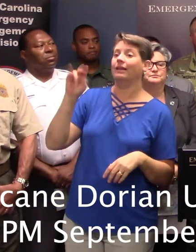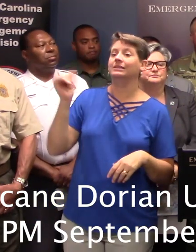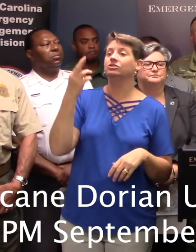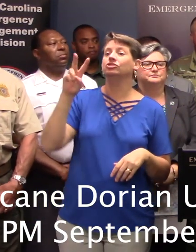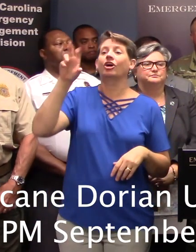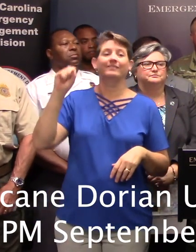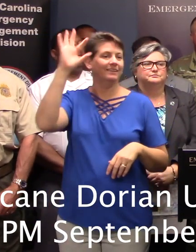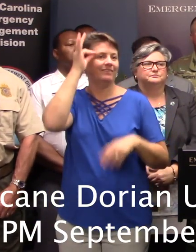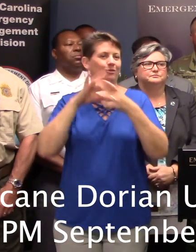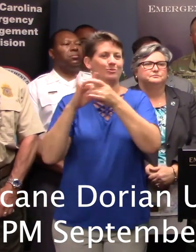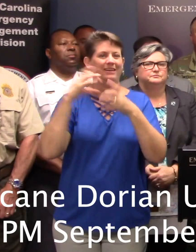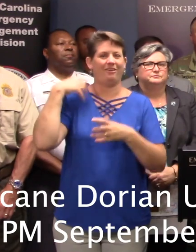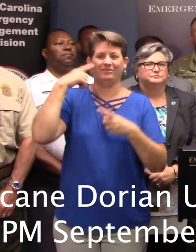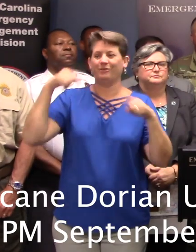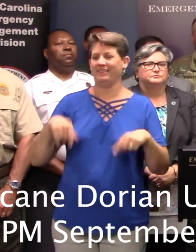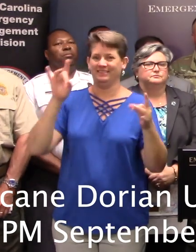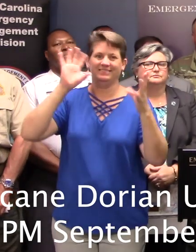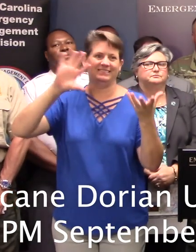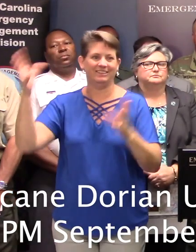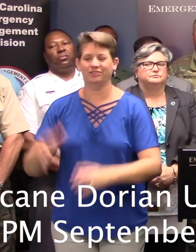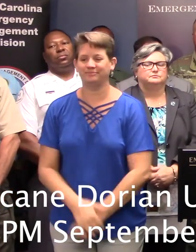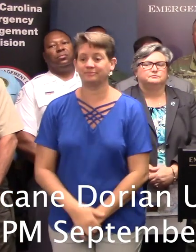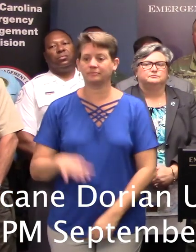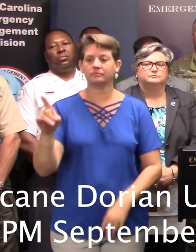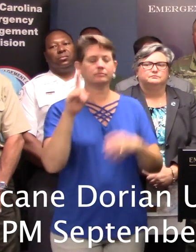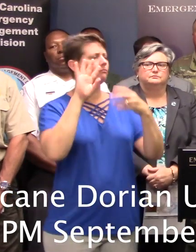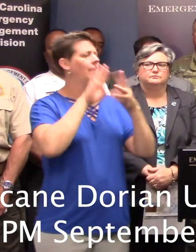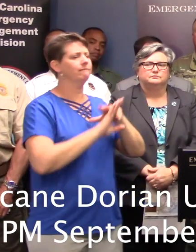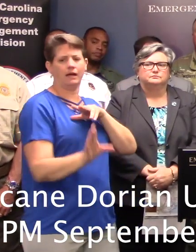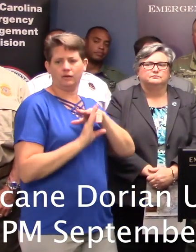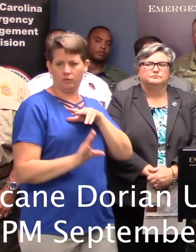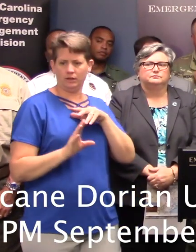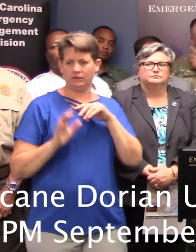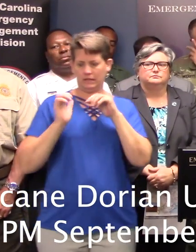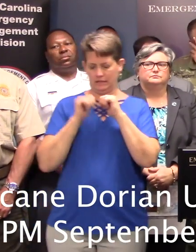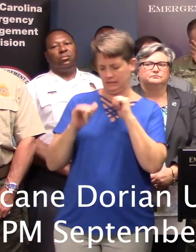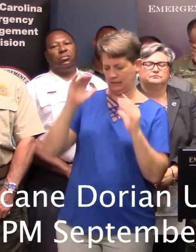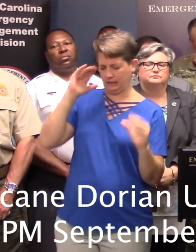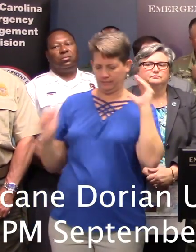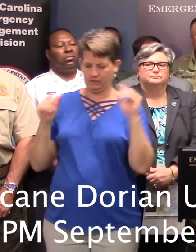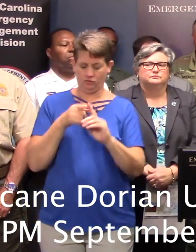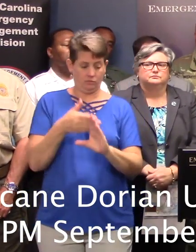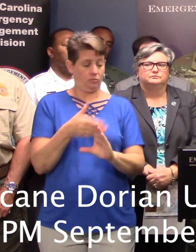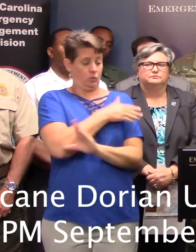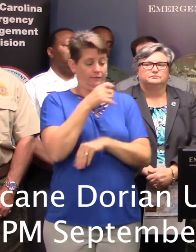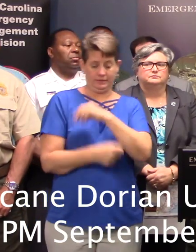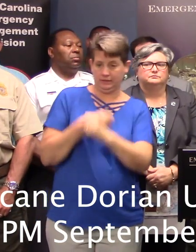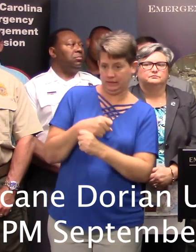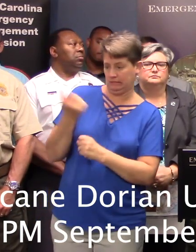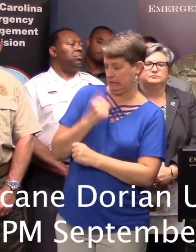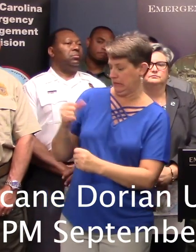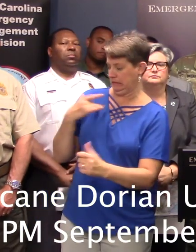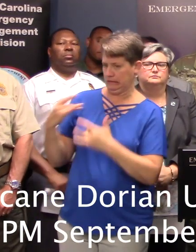coordinating officer for this disaster. In terms of evacuees, how does that compare to previous years? Is there any concern